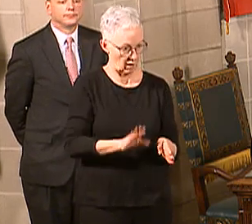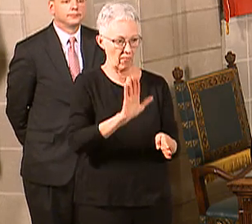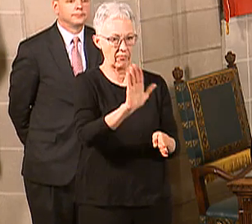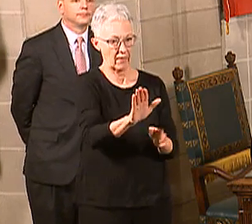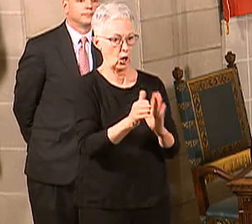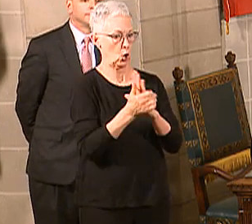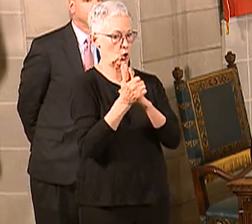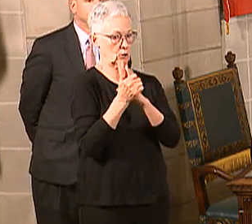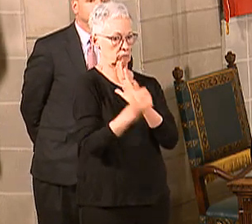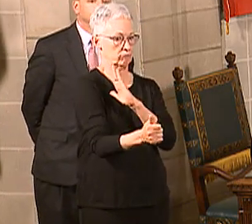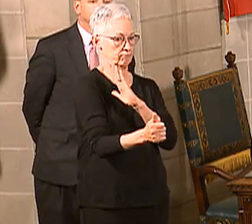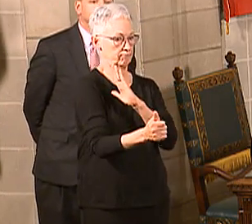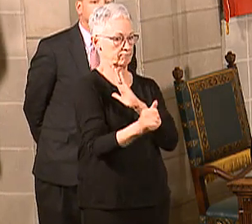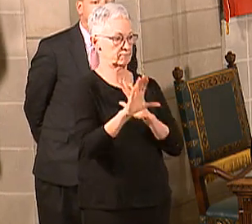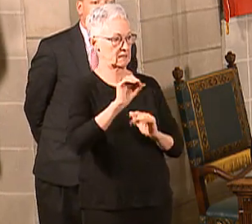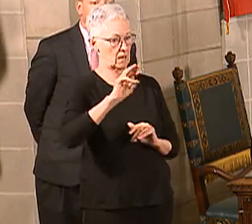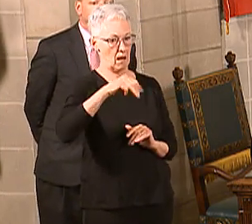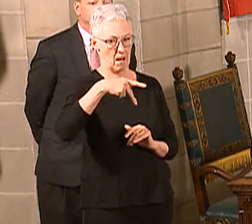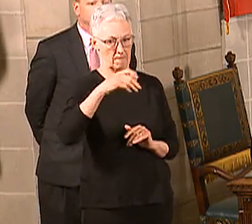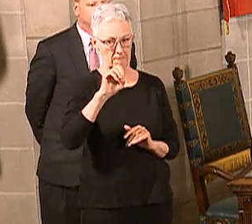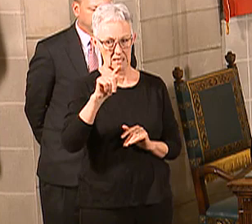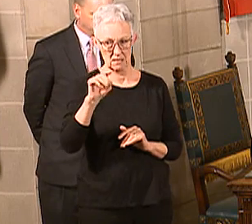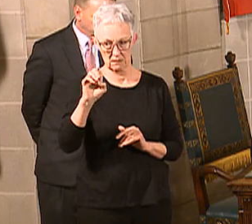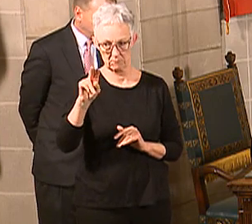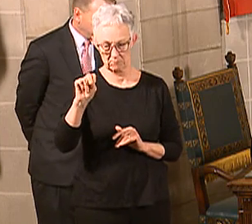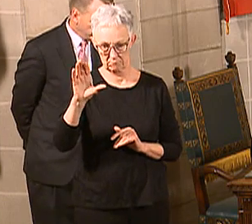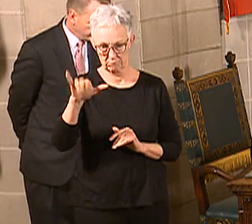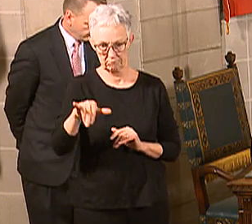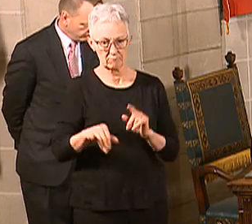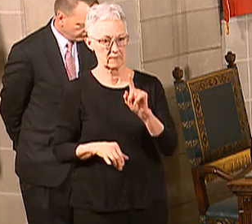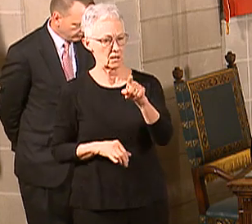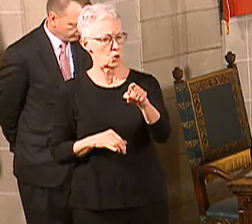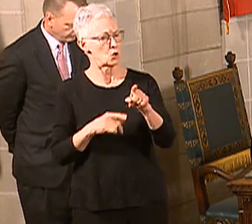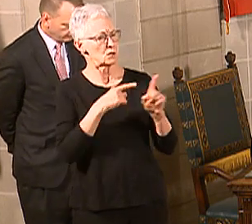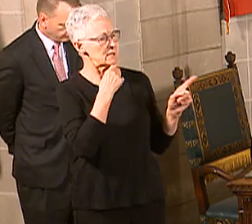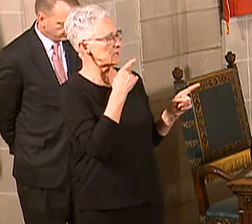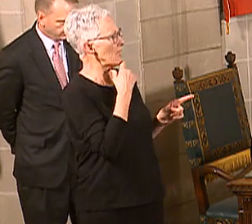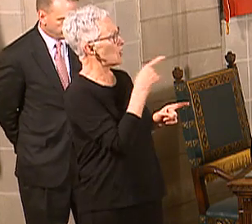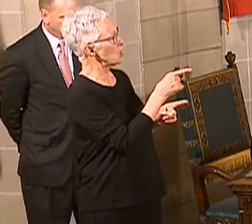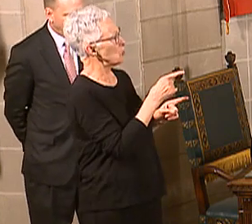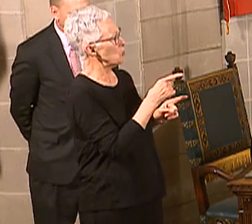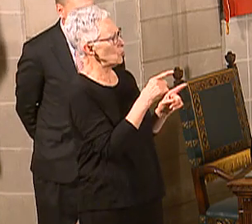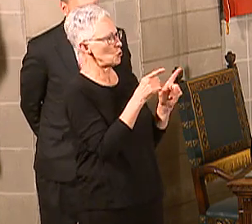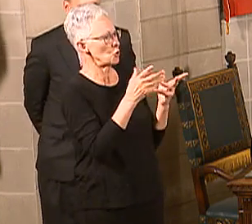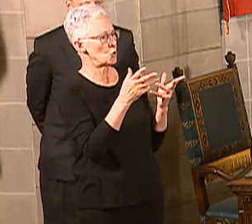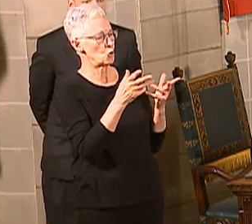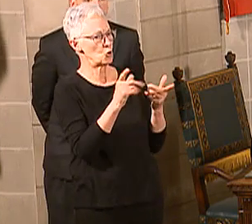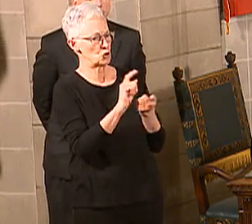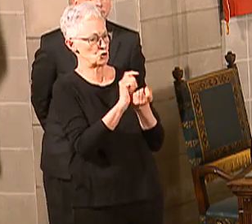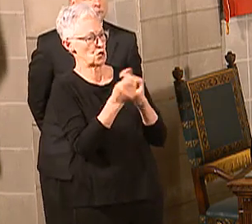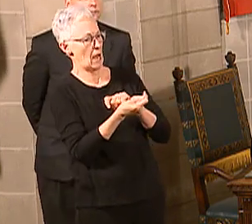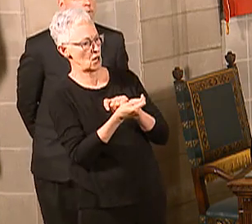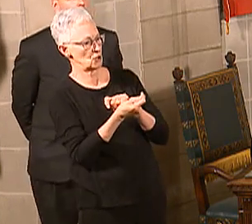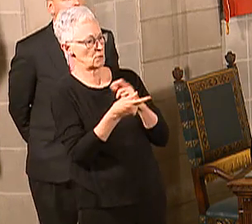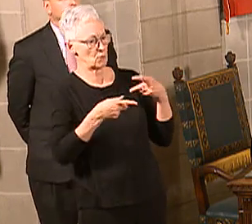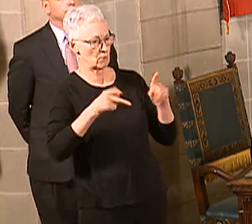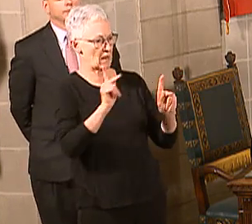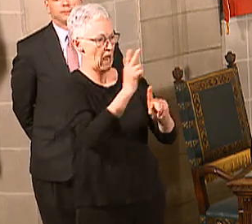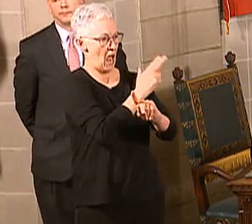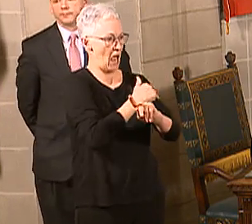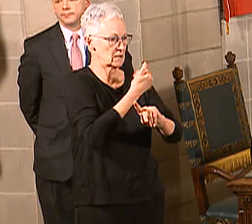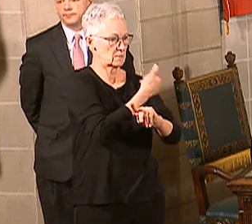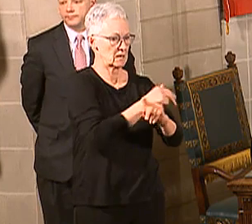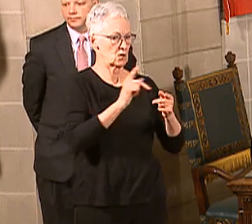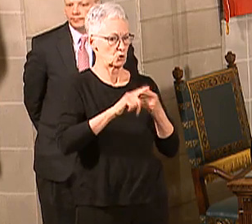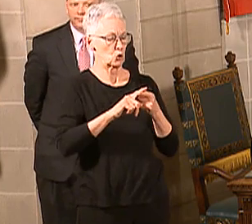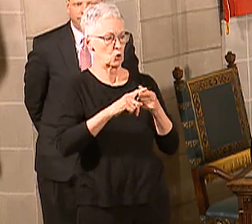will ask the numbers of people that can be in hospitals. can give an example? Sure, there's, I might call Dr.